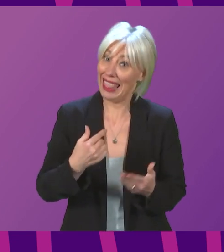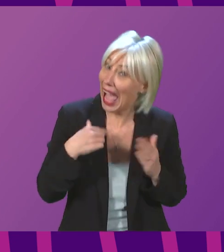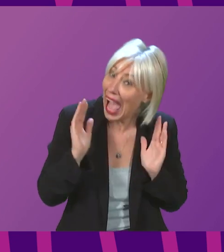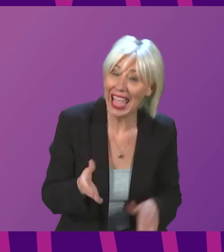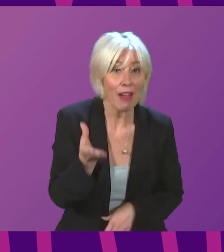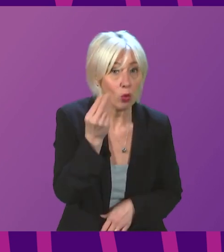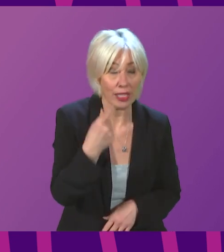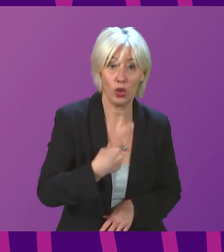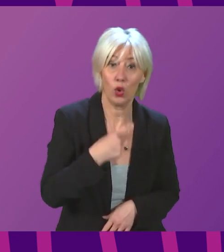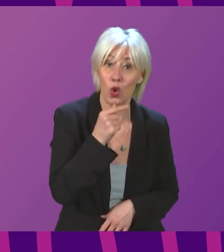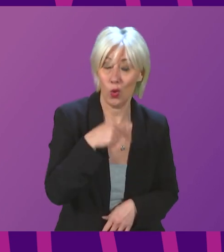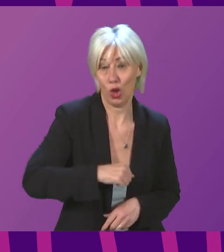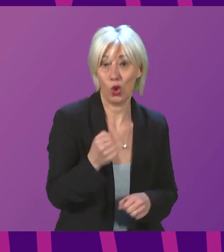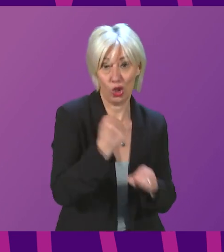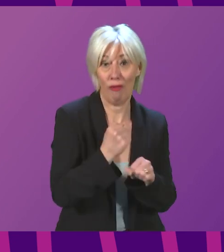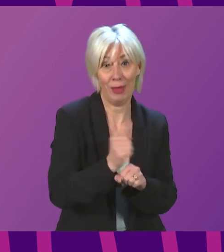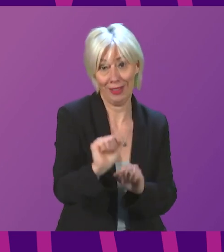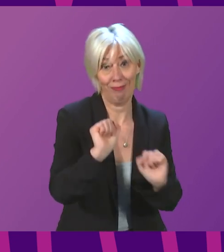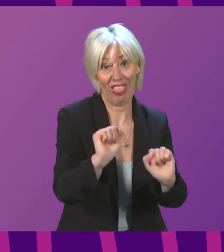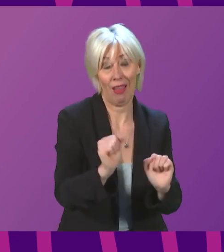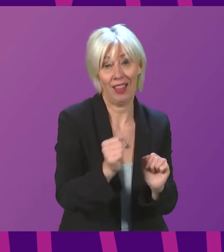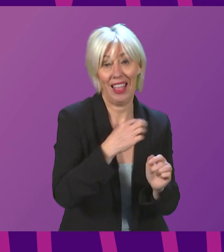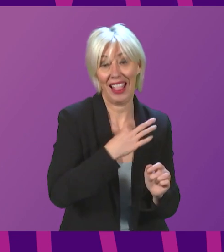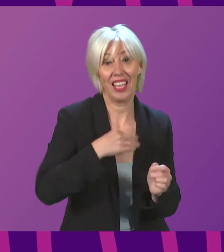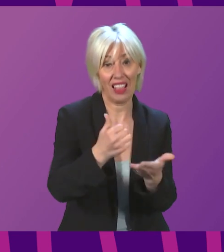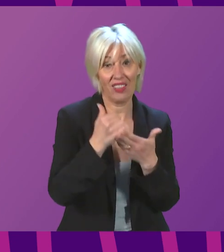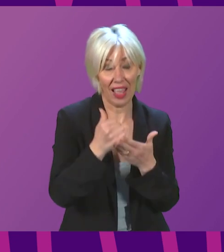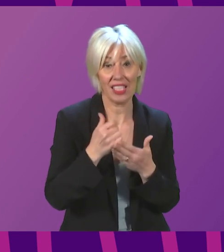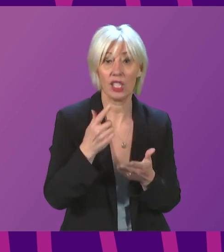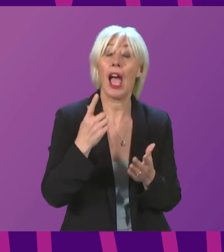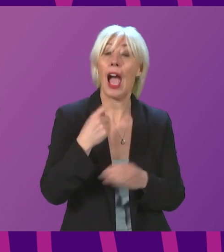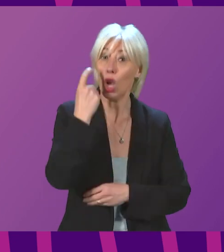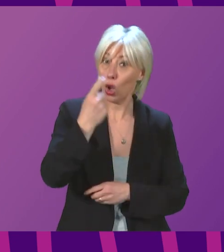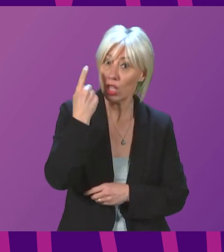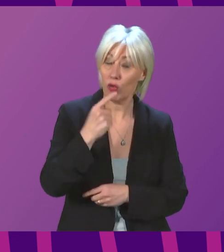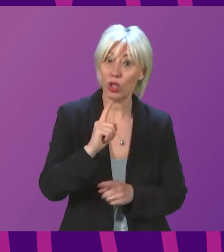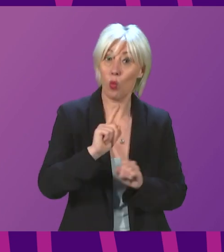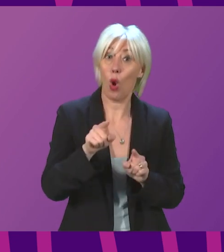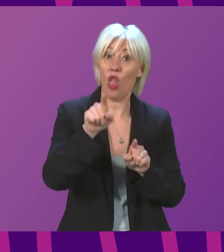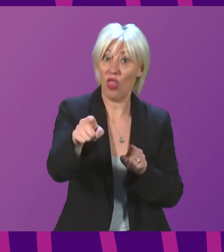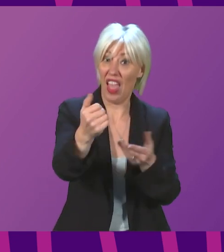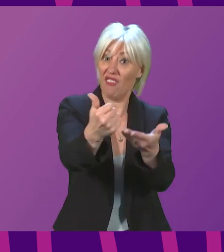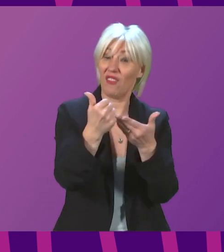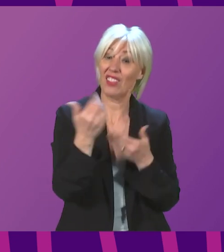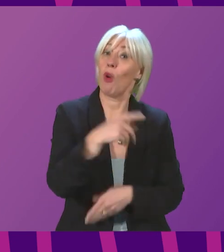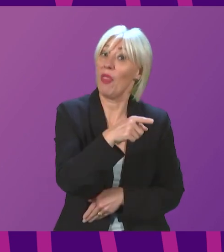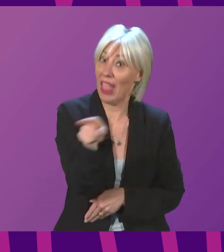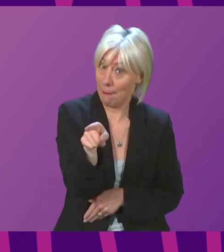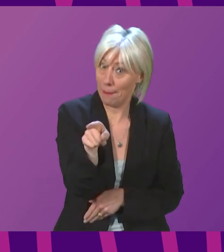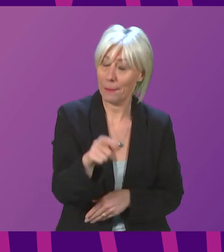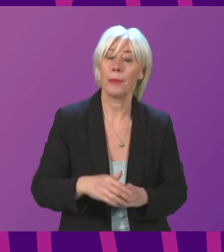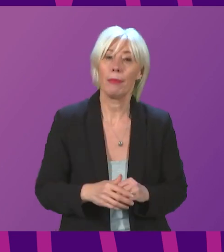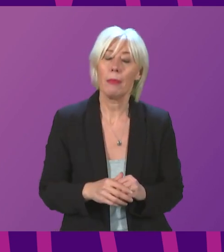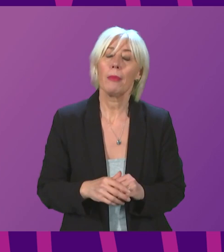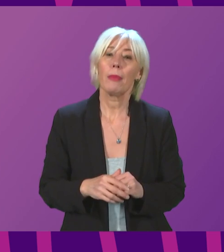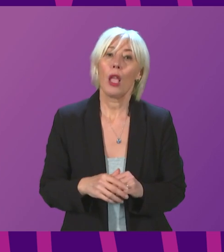to are the clinical advisers to the Scottish Government. And we are basing our very careful considerations on the advice that we are being given.